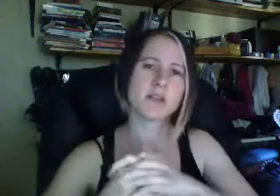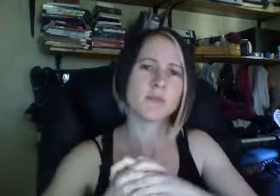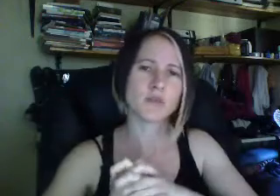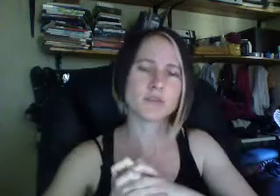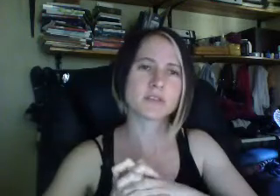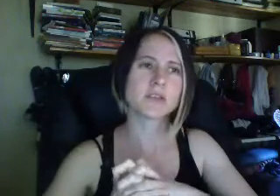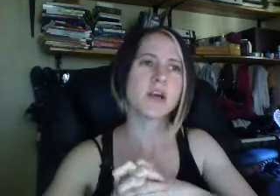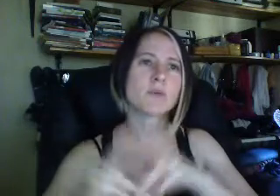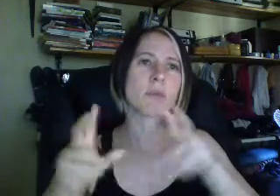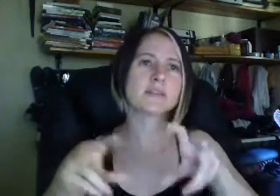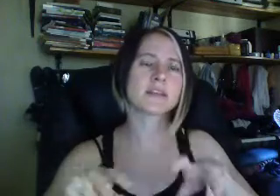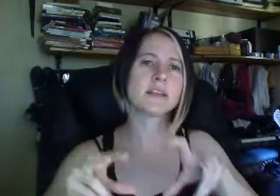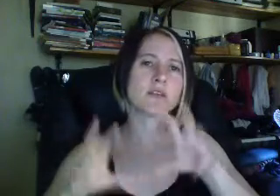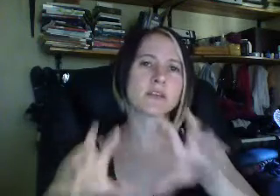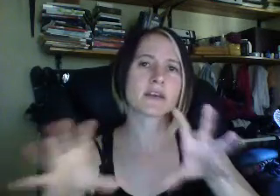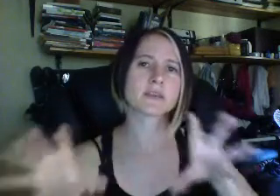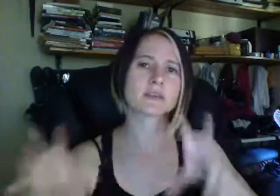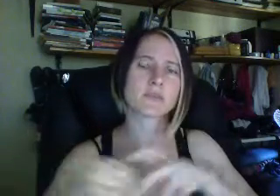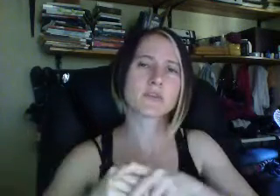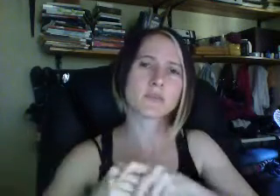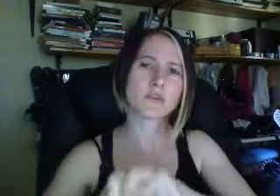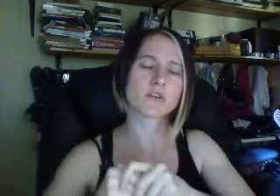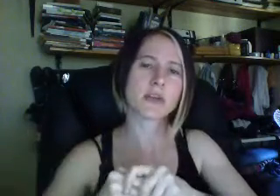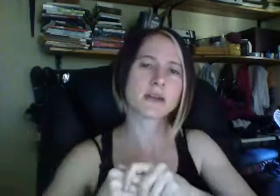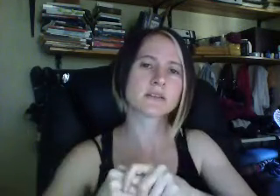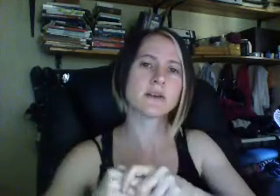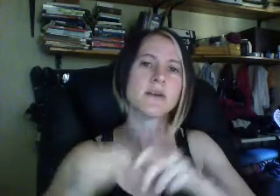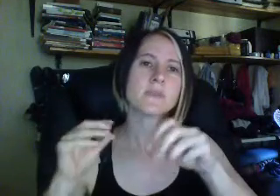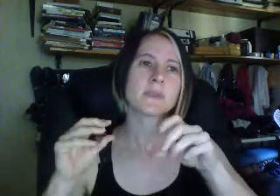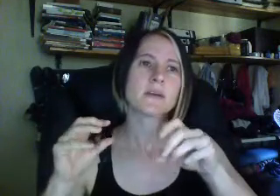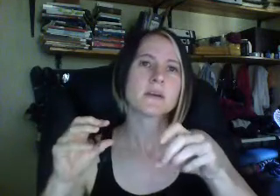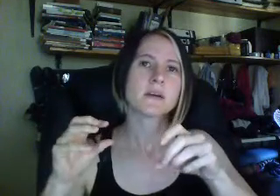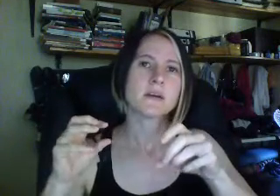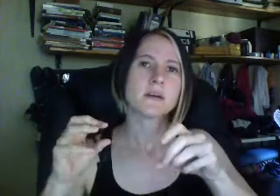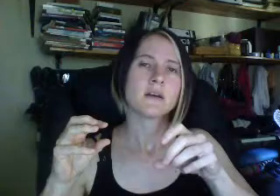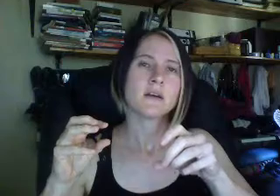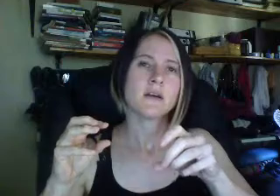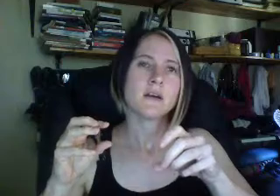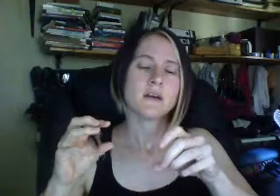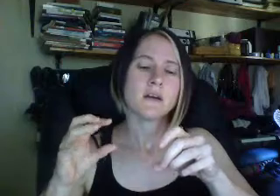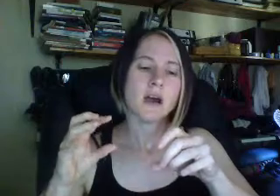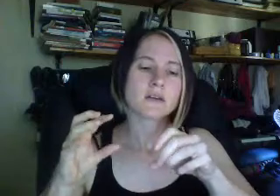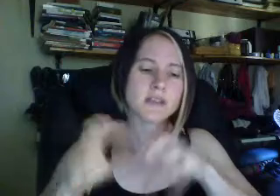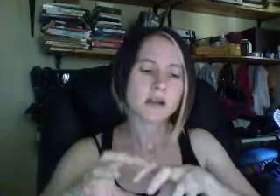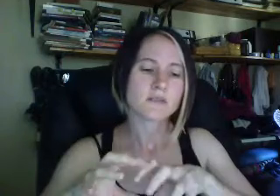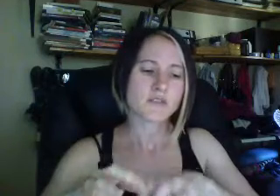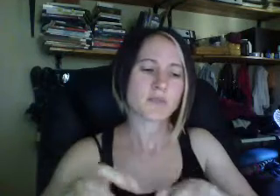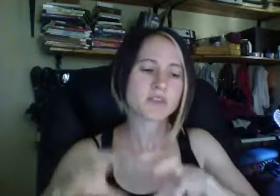purposes? We're basically looking at the same thing. We're looking at ourselves from the